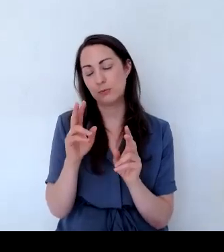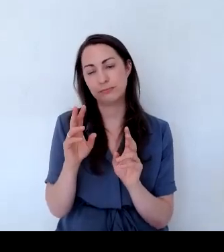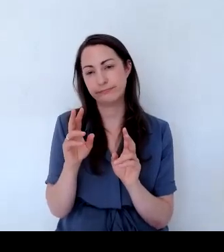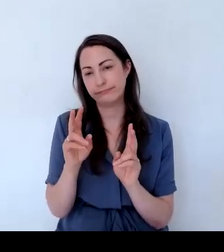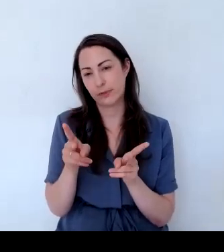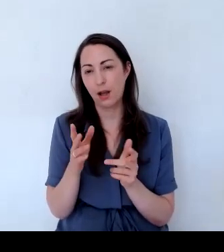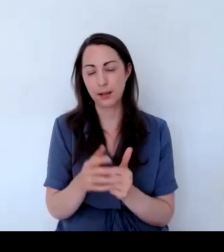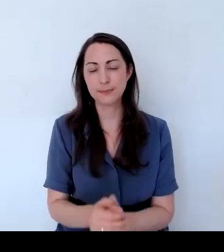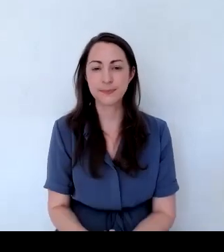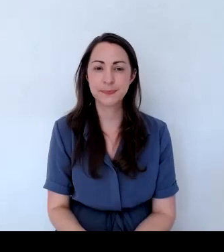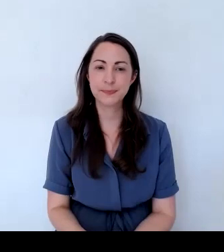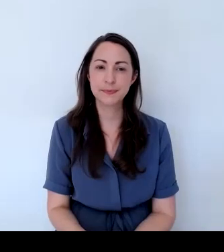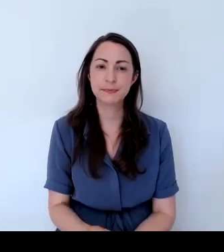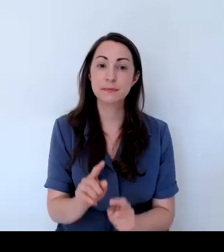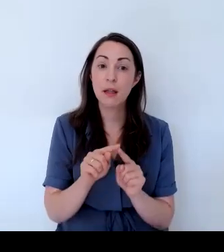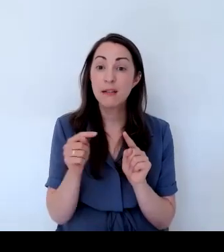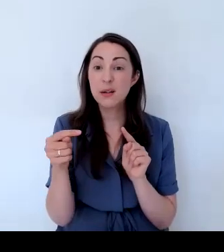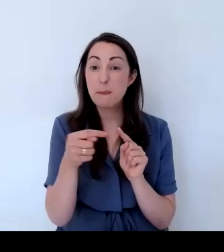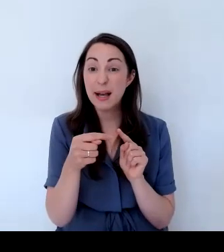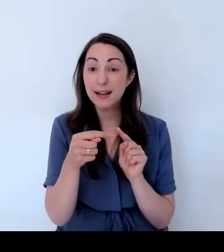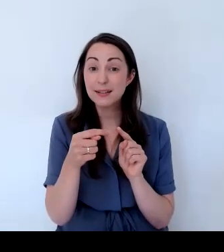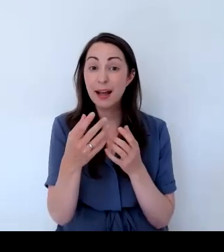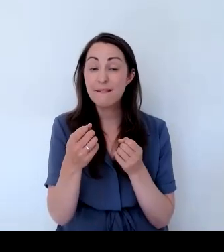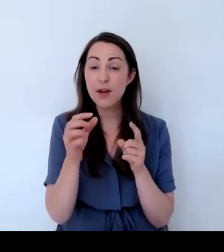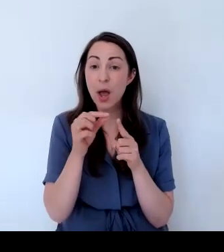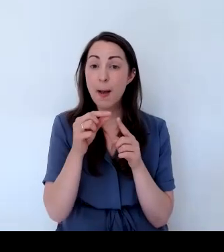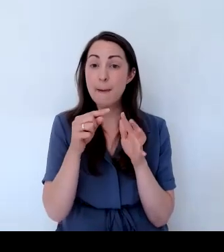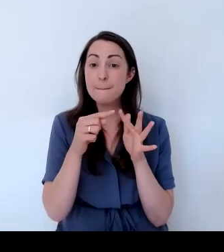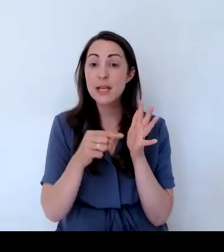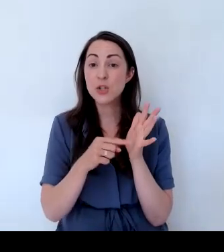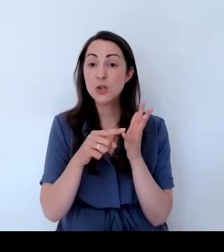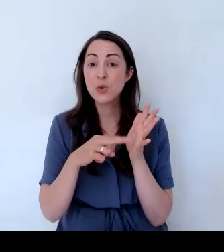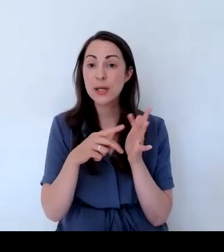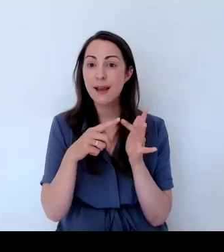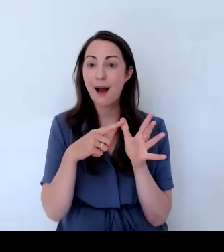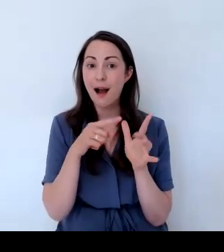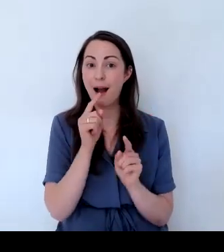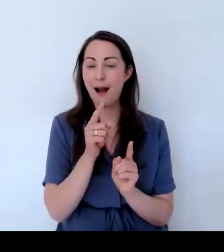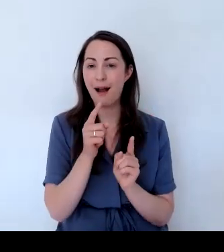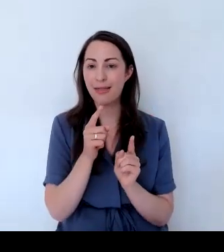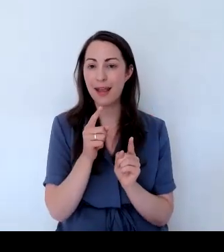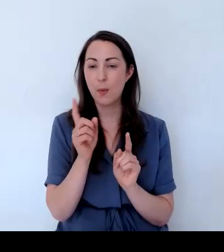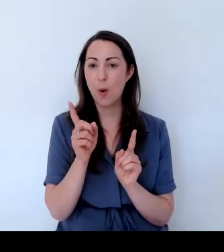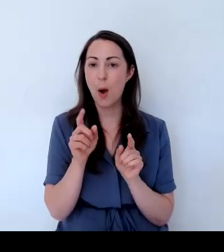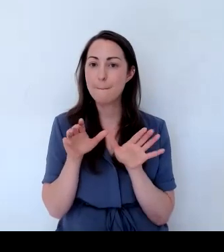And we've got a couple of petunias, which will attract moss in particular in the evening.